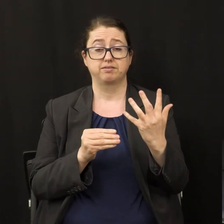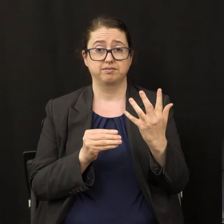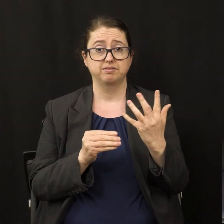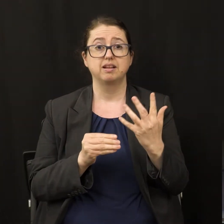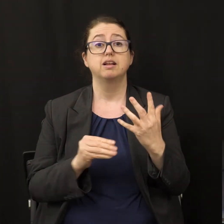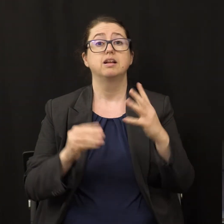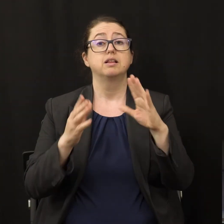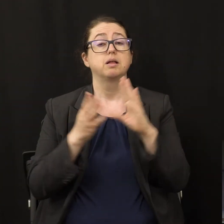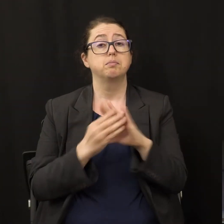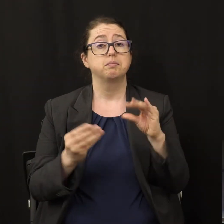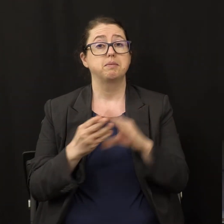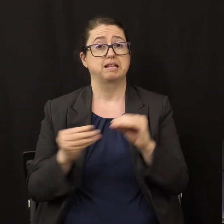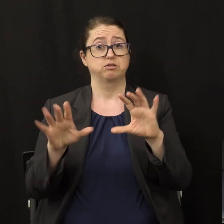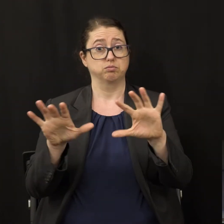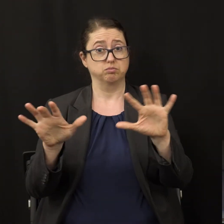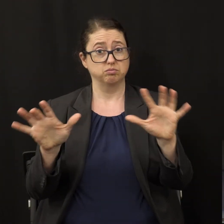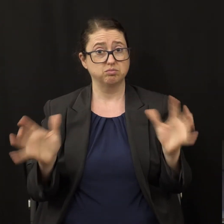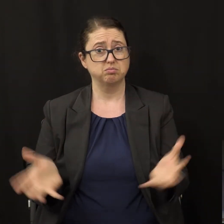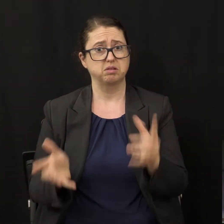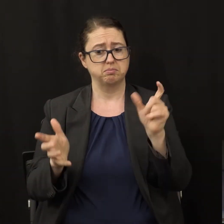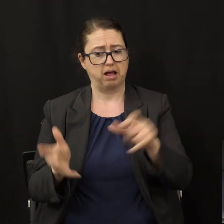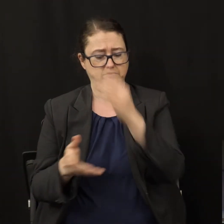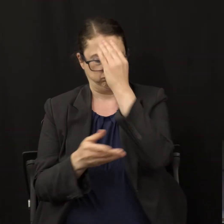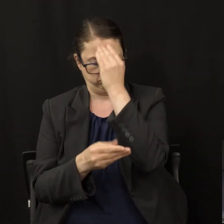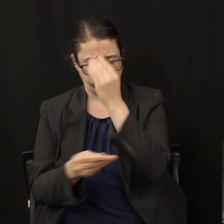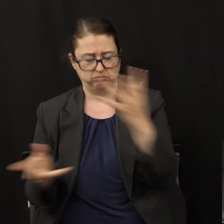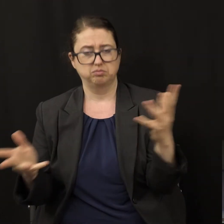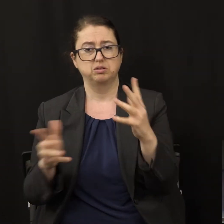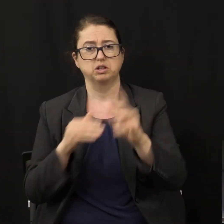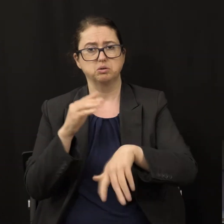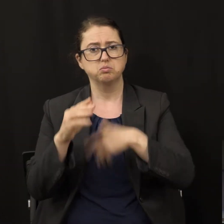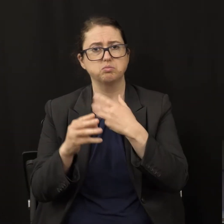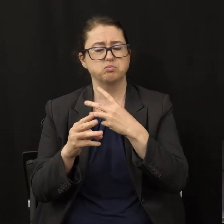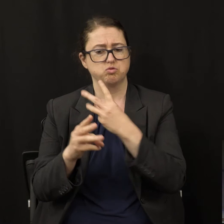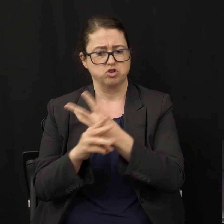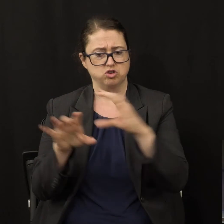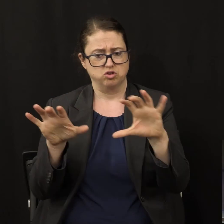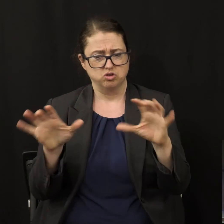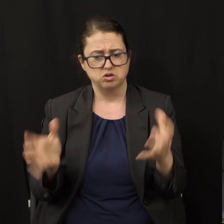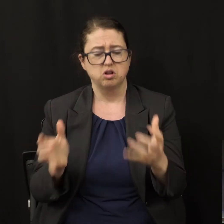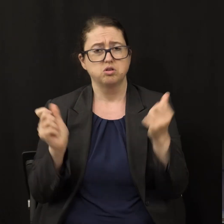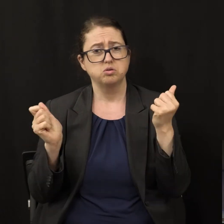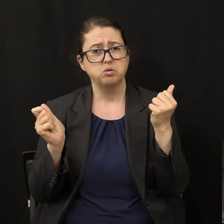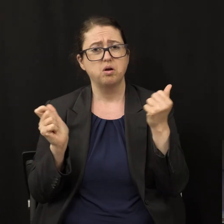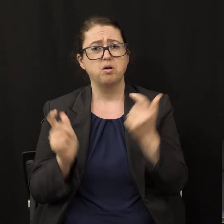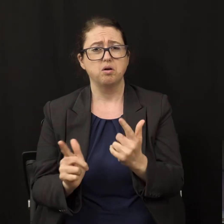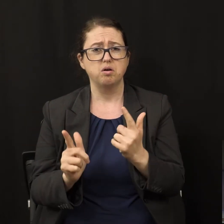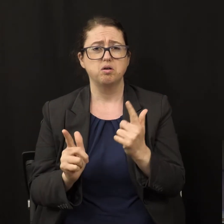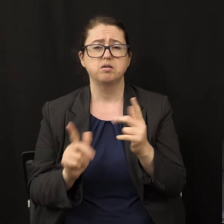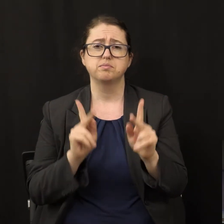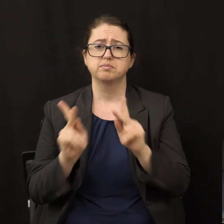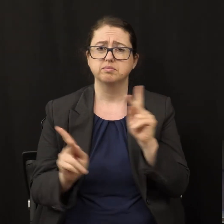They must circle the entire world. They are to go to every people, every language group,